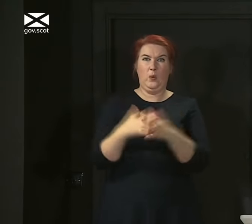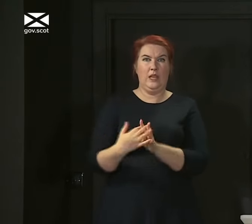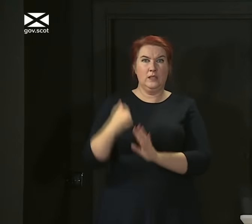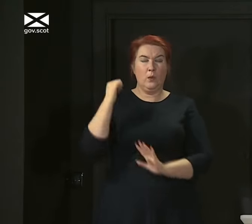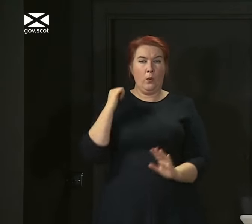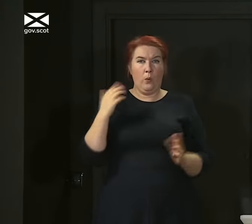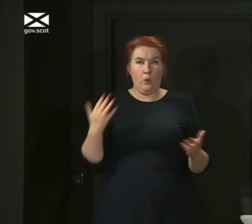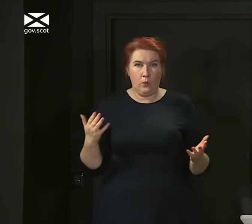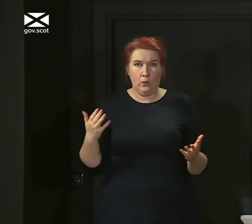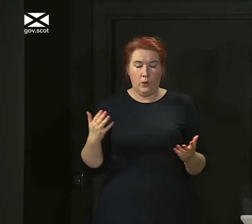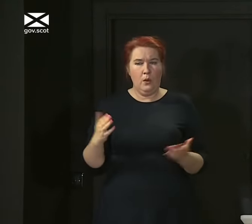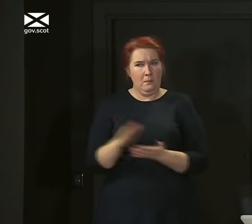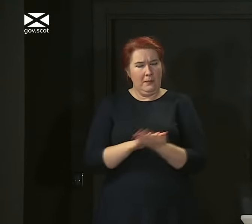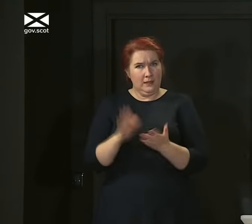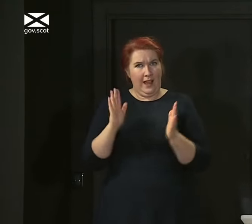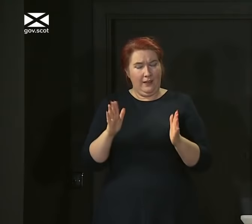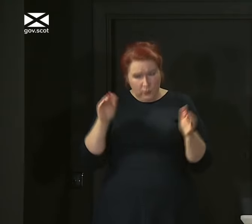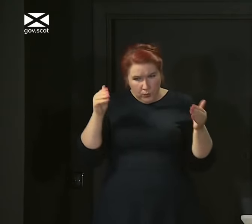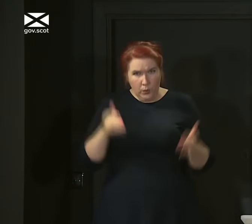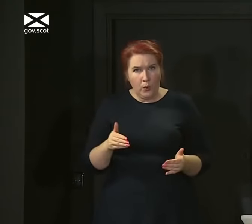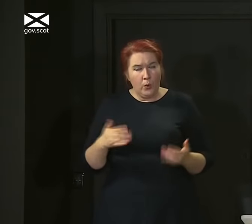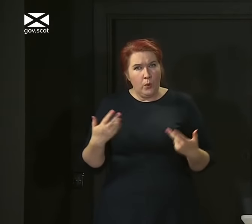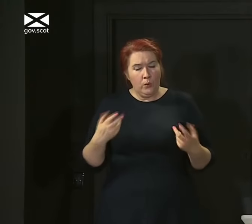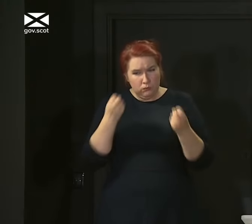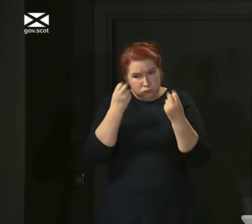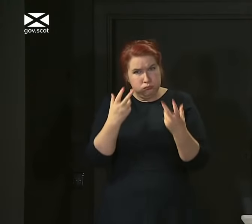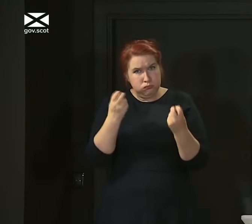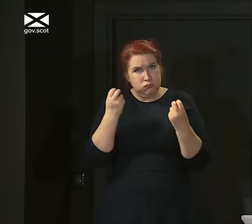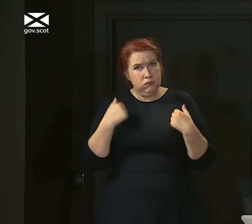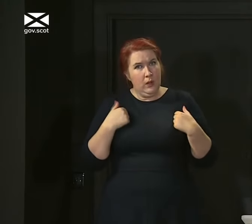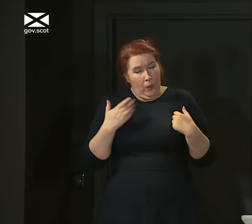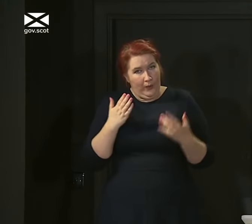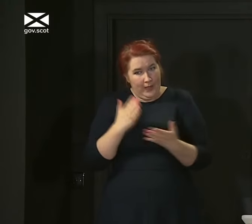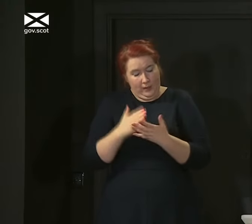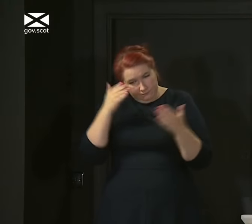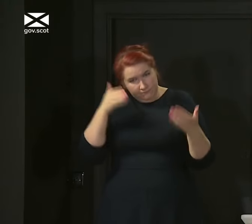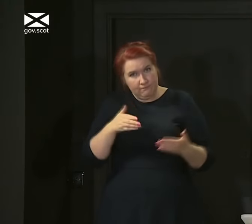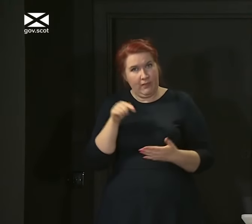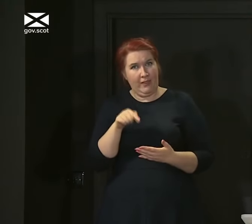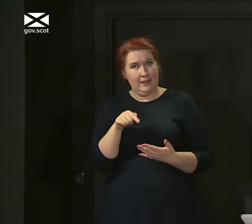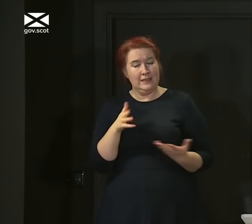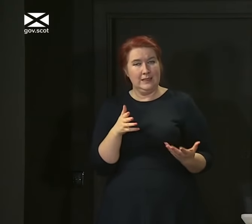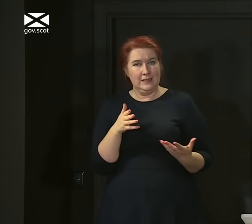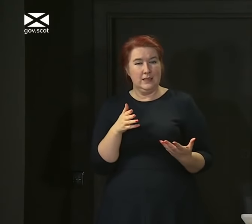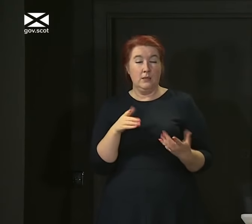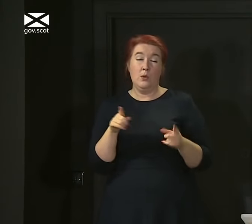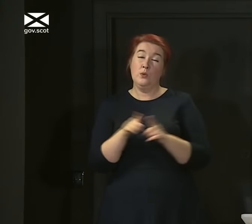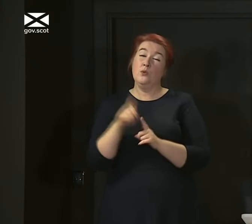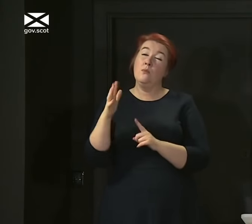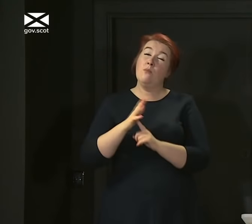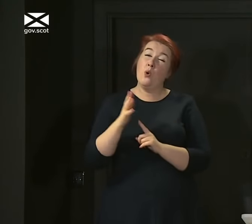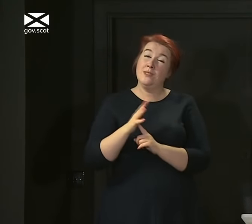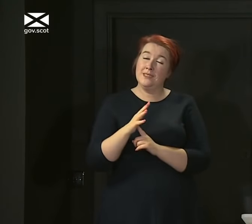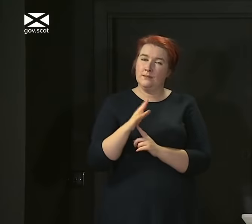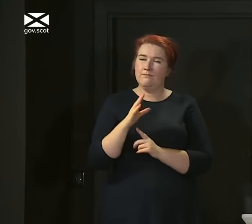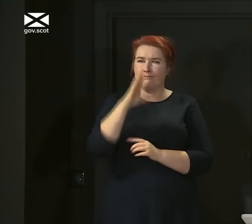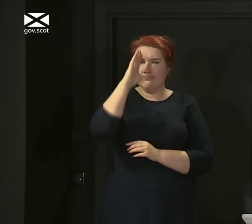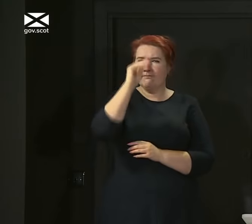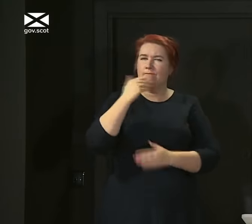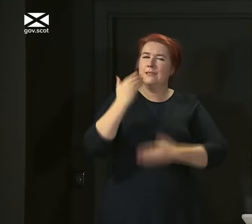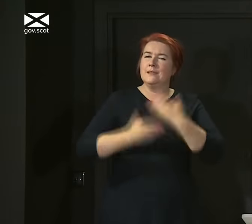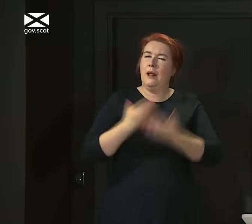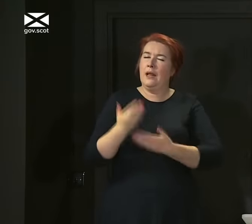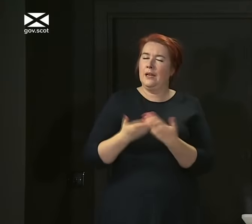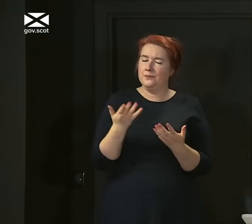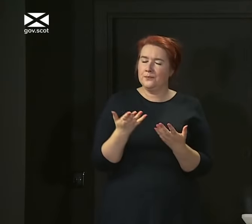must pay attention to that. And I want to assure you that we are paying close attention to that. But of course, it's also important to put it into some